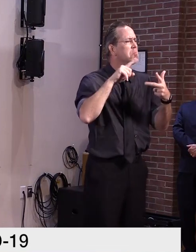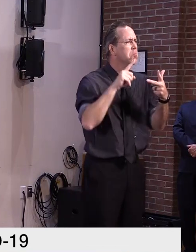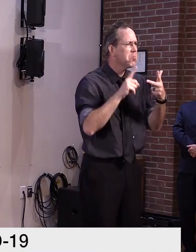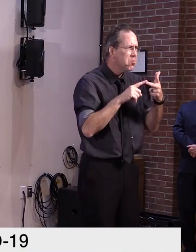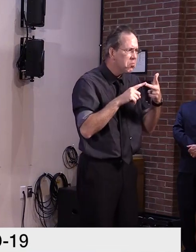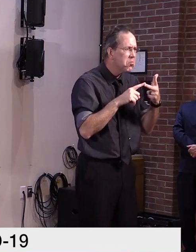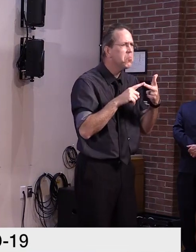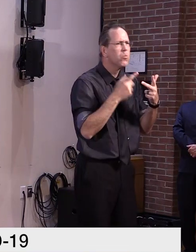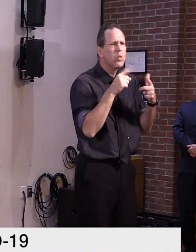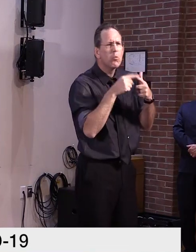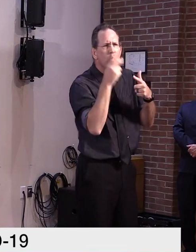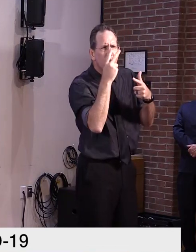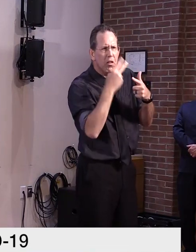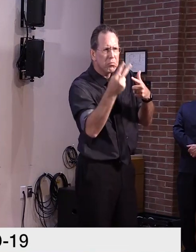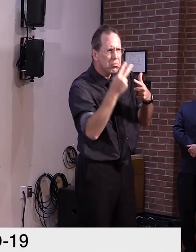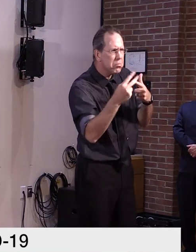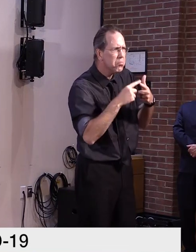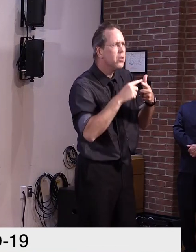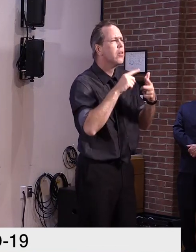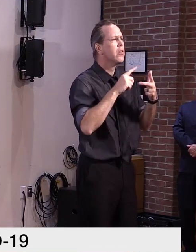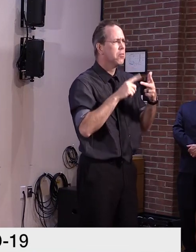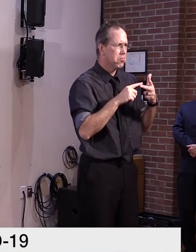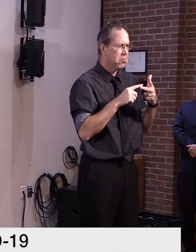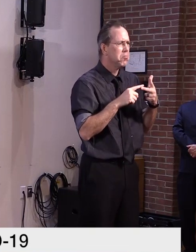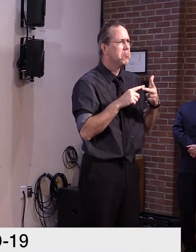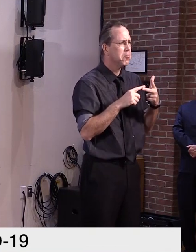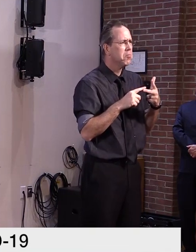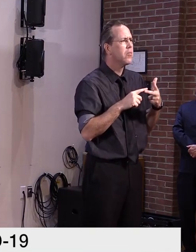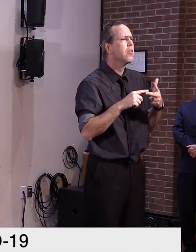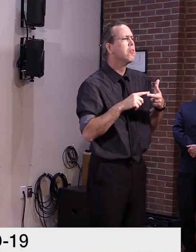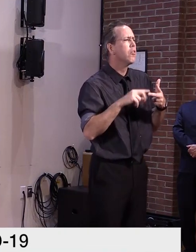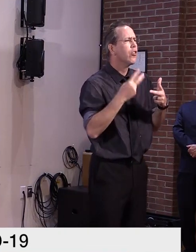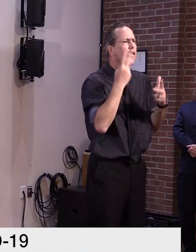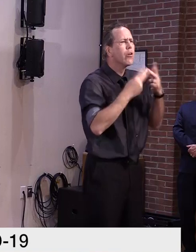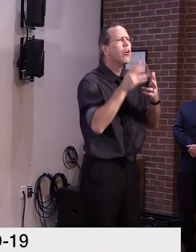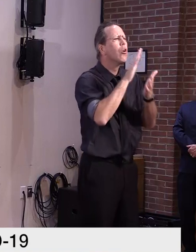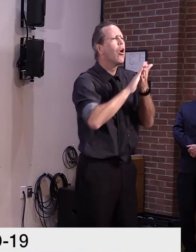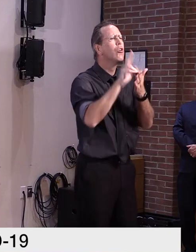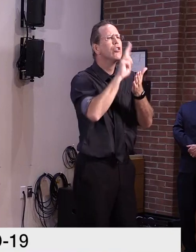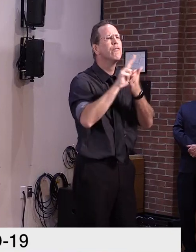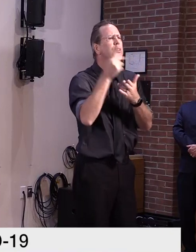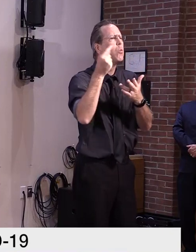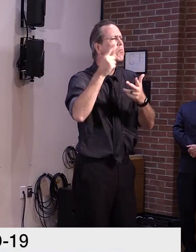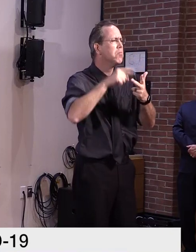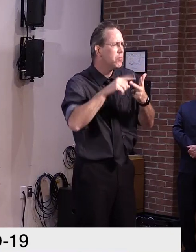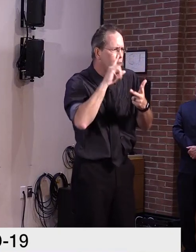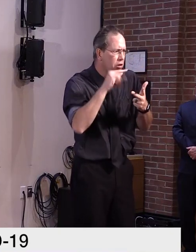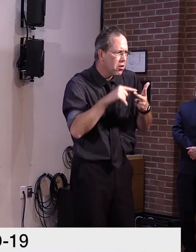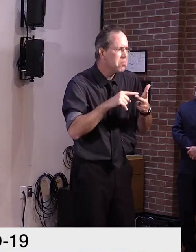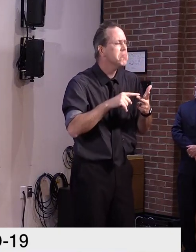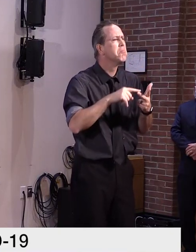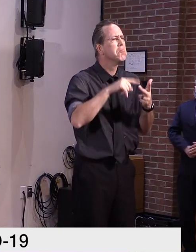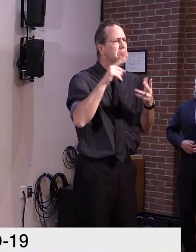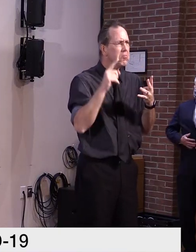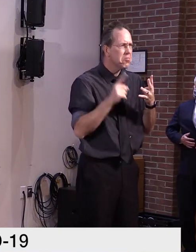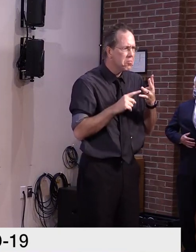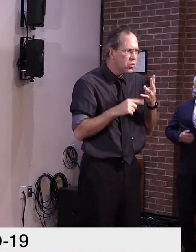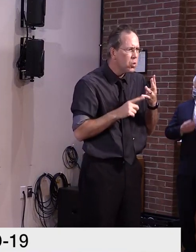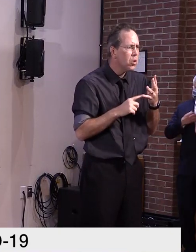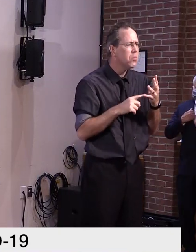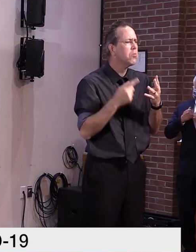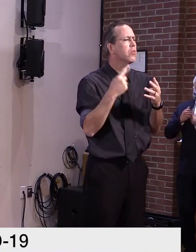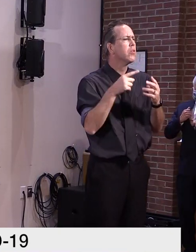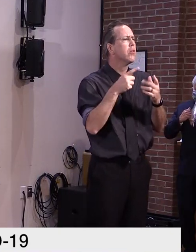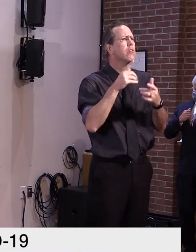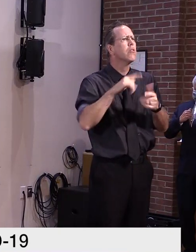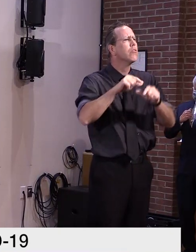restart metrics. We'll turn then to a higher education update, then close with a regional and travel map update as